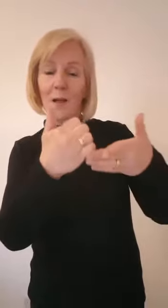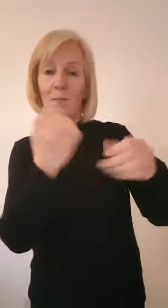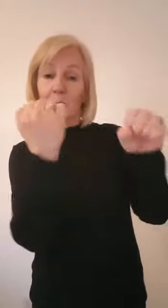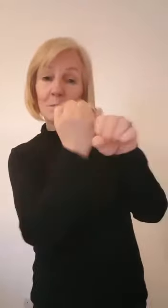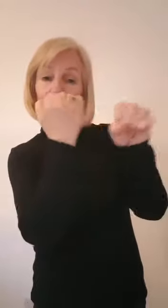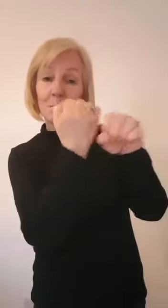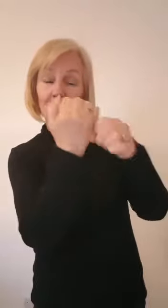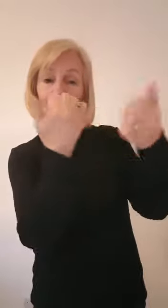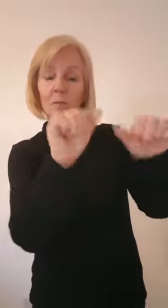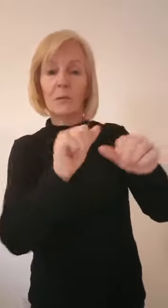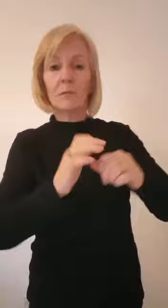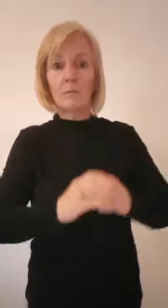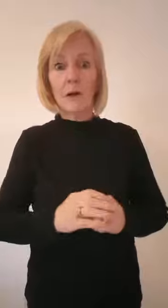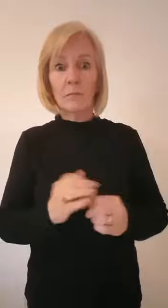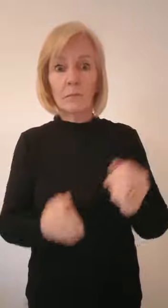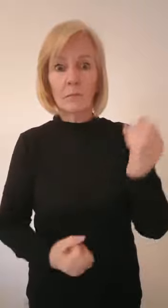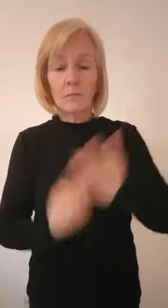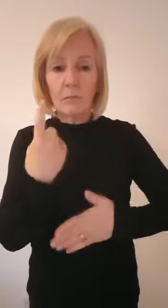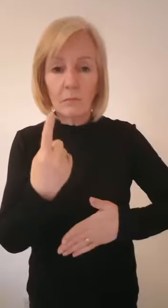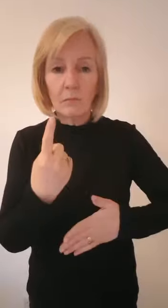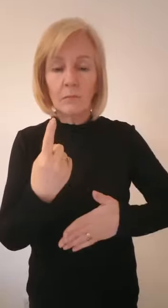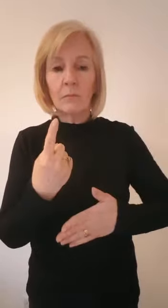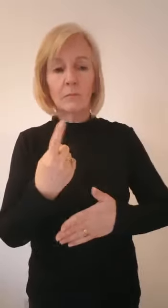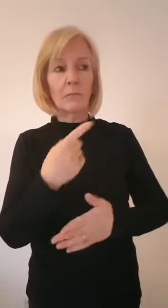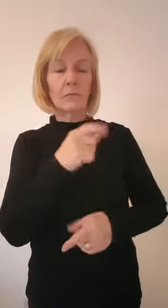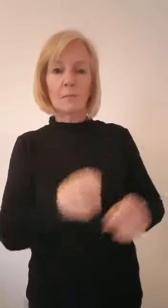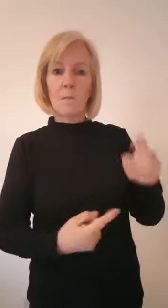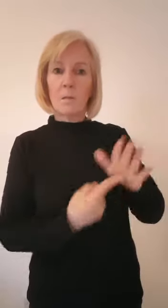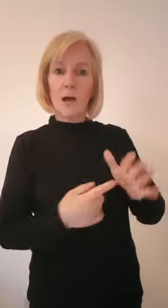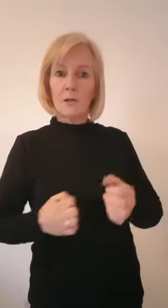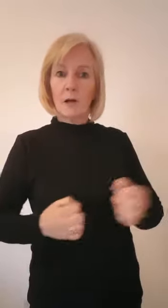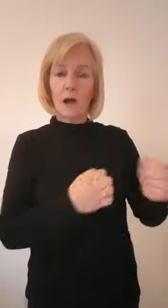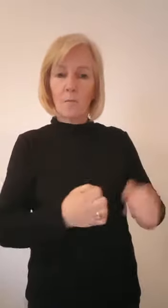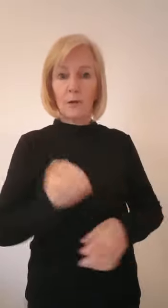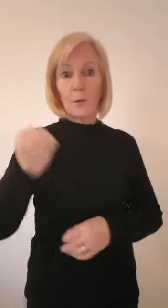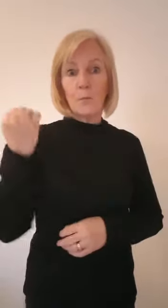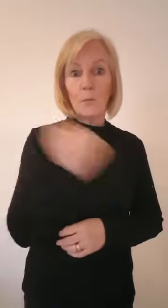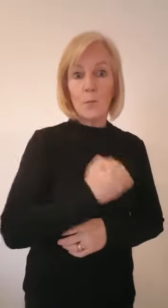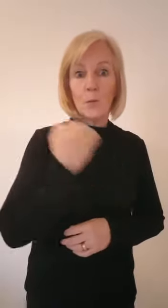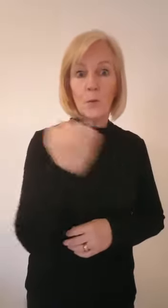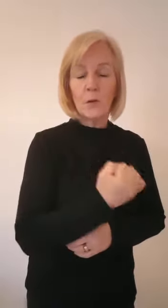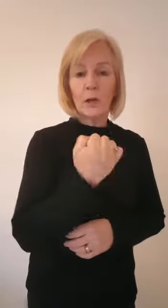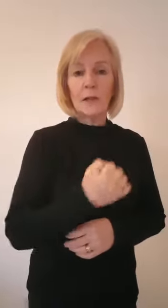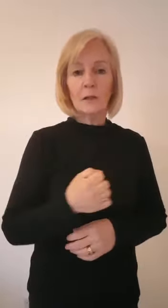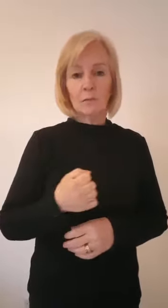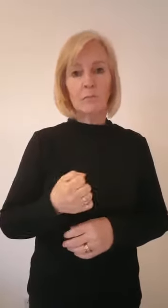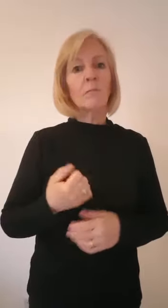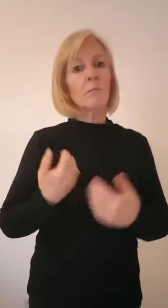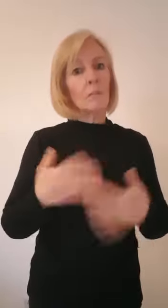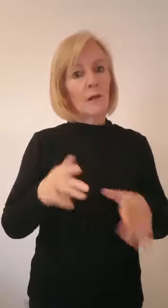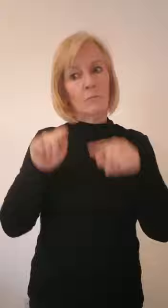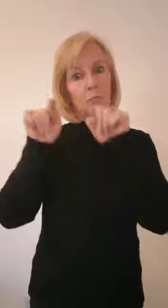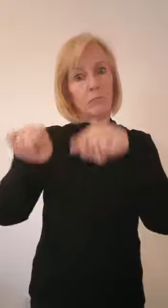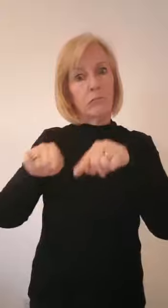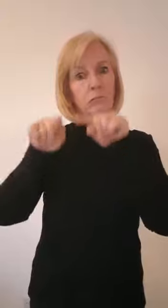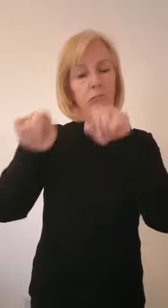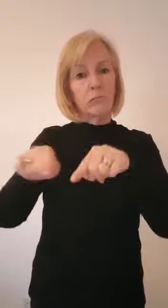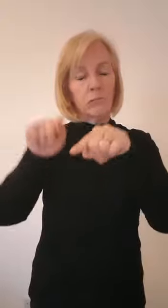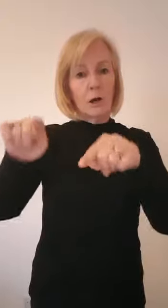soon the master carpenter is killed and John gets the blame. John has to find the real